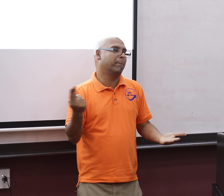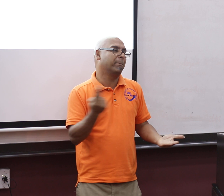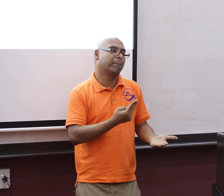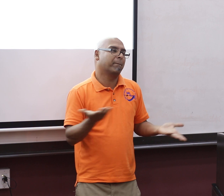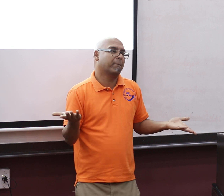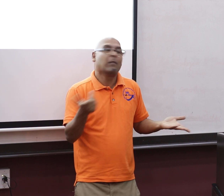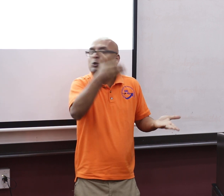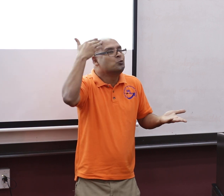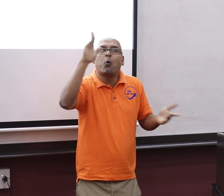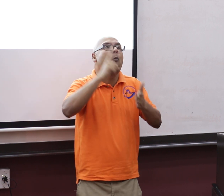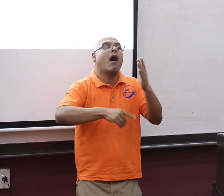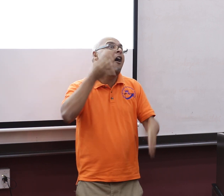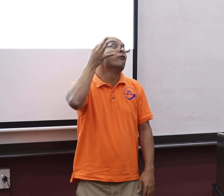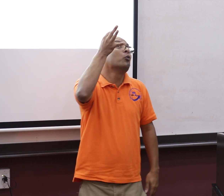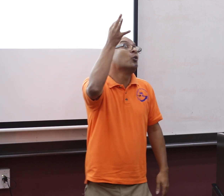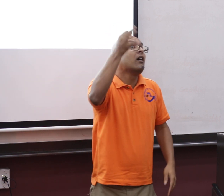So, I'm just the same as other people with disabilities.